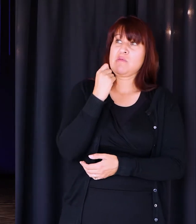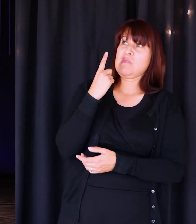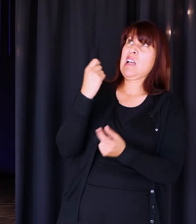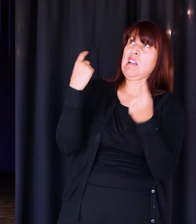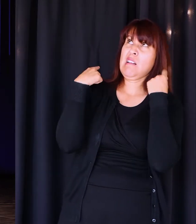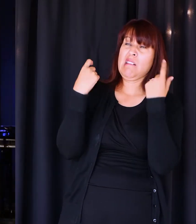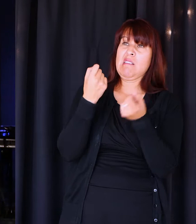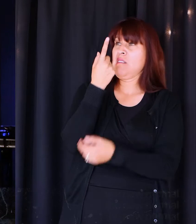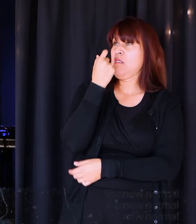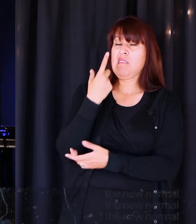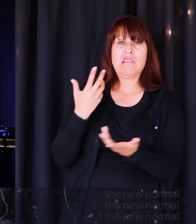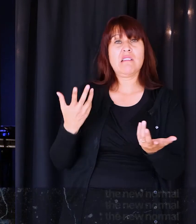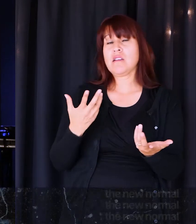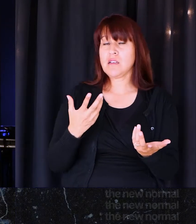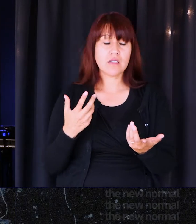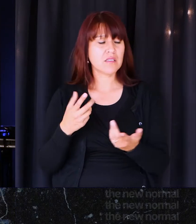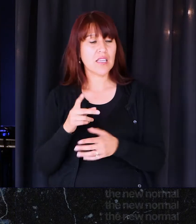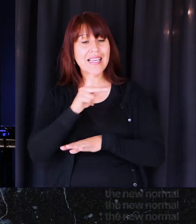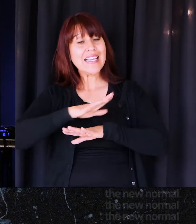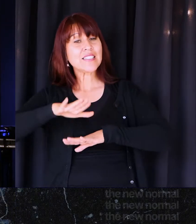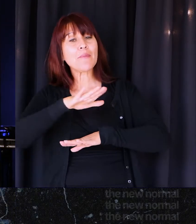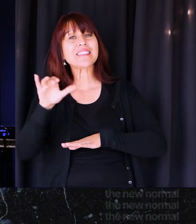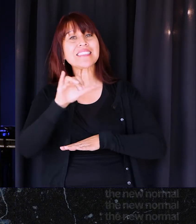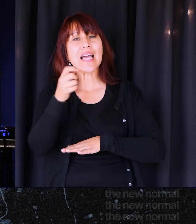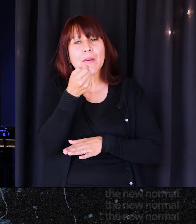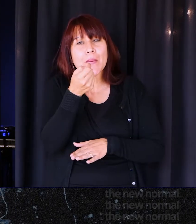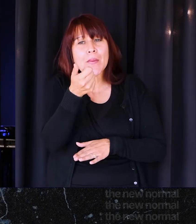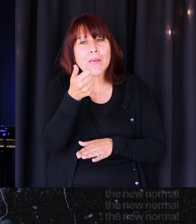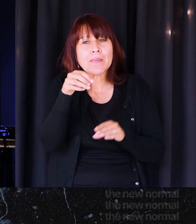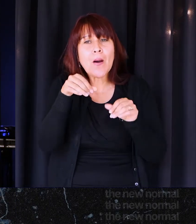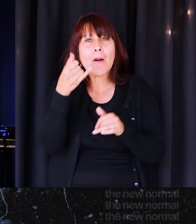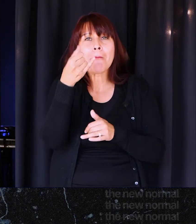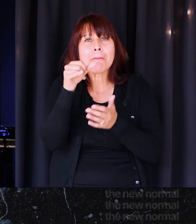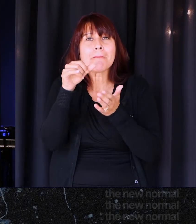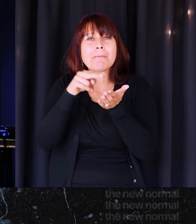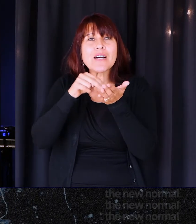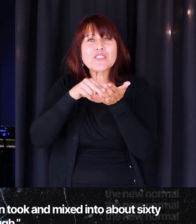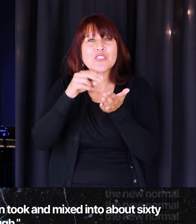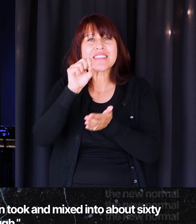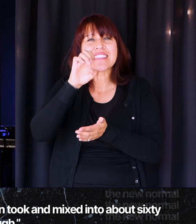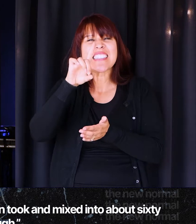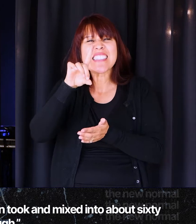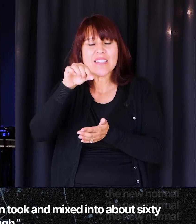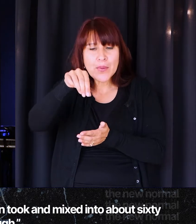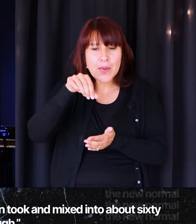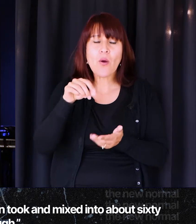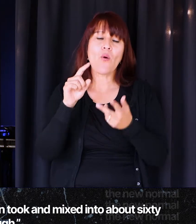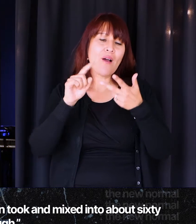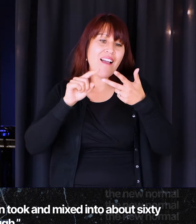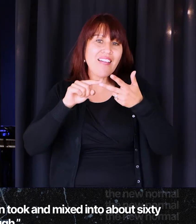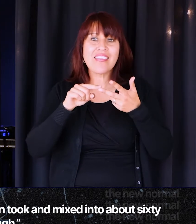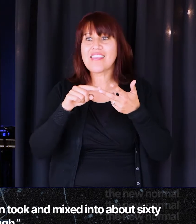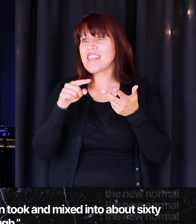verse 31, he says, the kingdom of heaven is like a mustard seed and they still don't get it. Verse 33, the kingdom of heaven is like